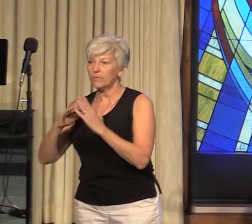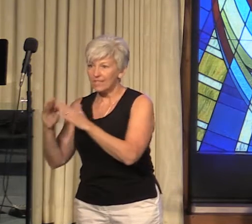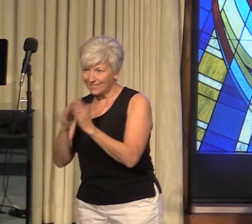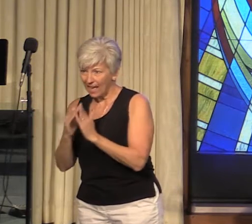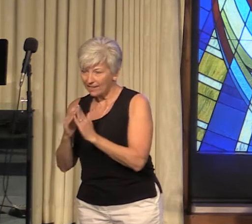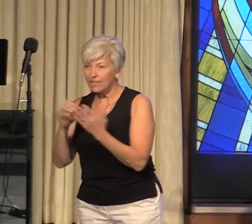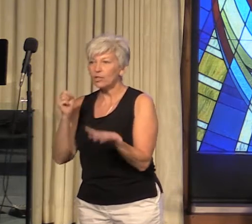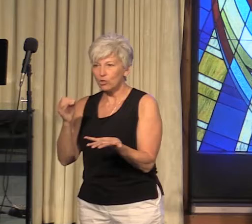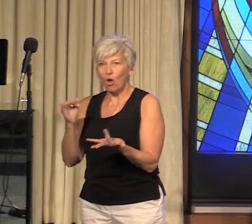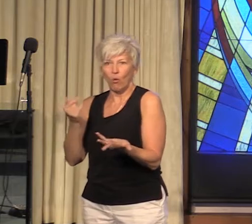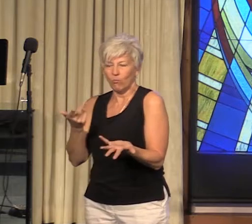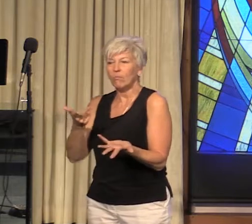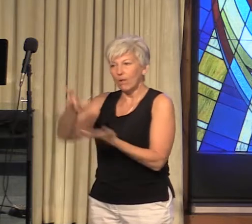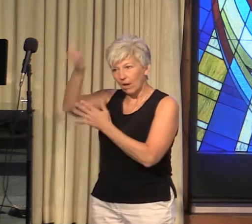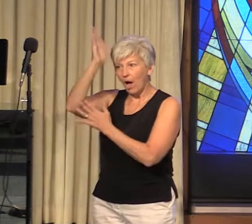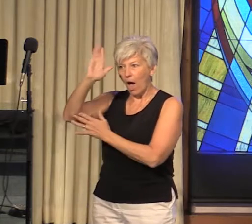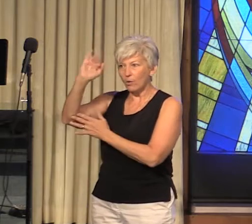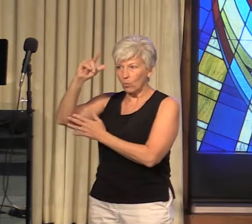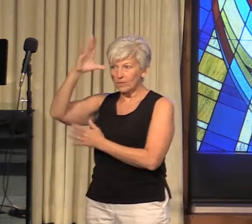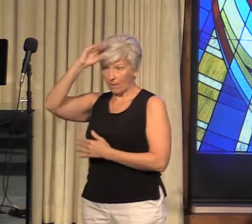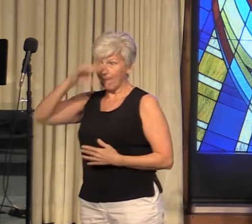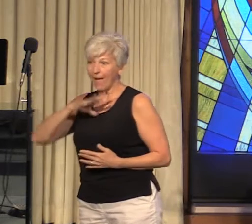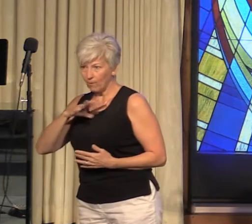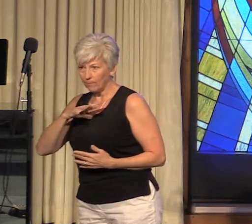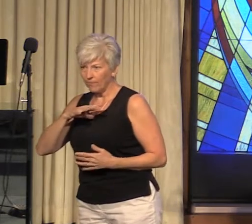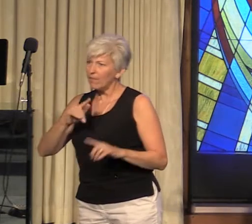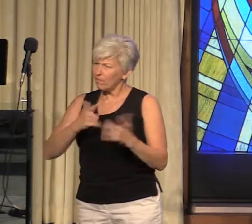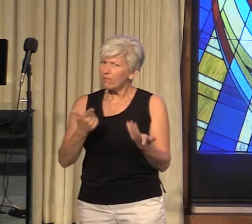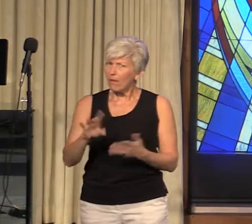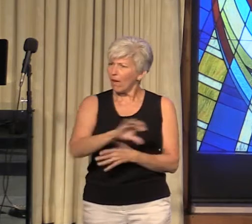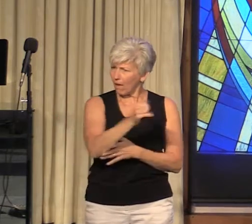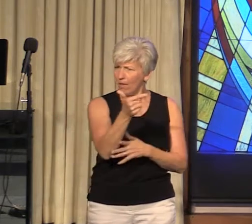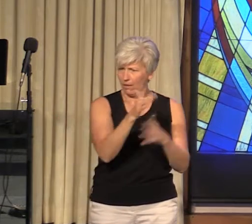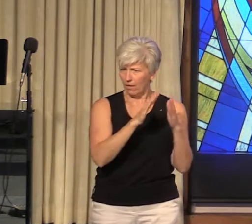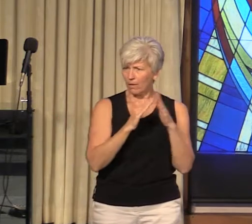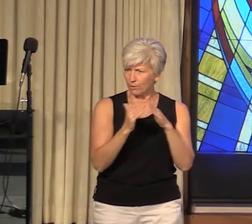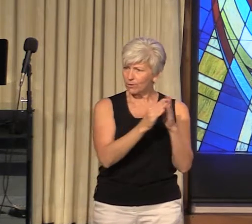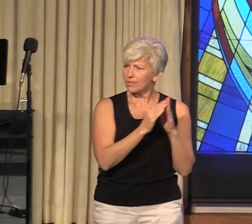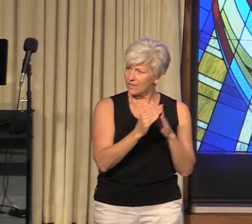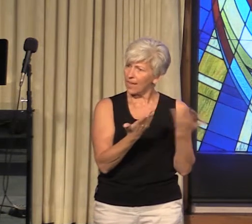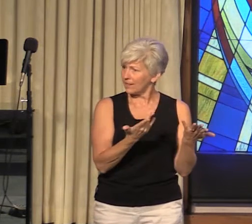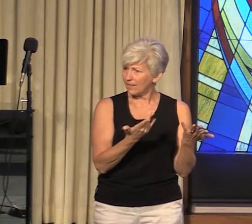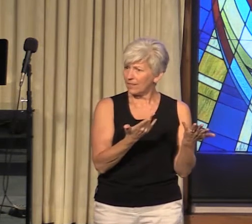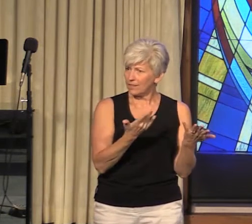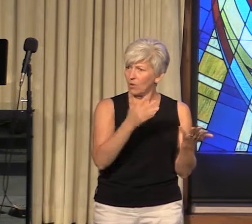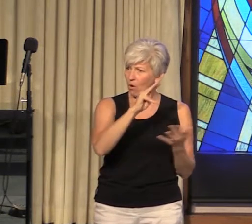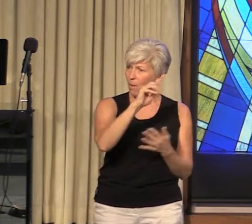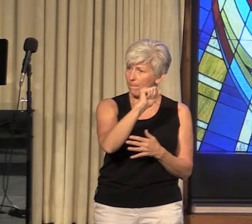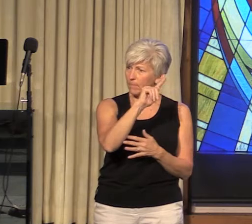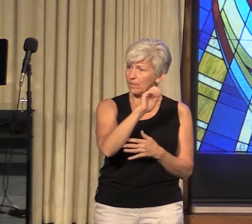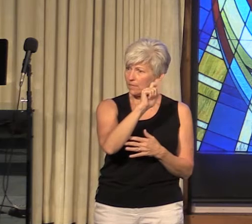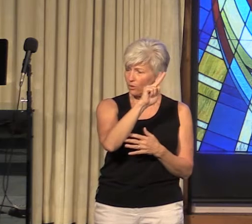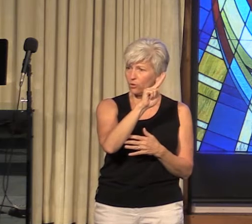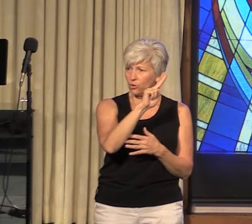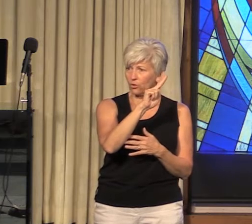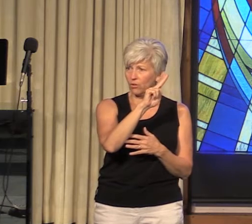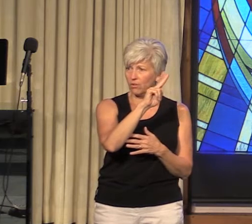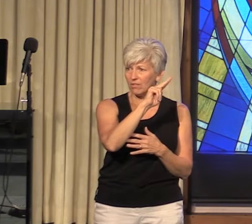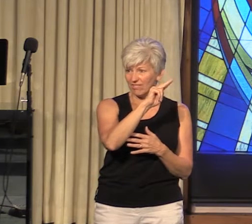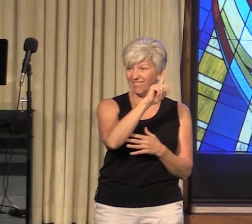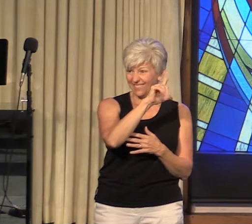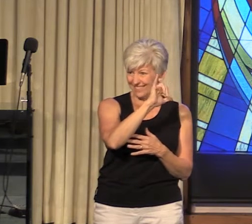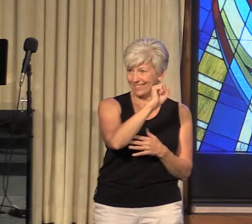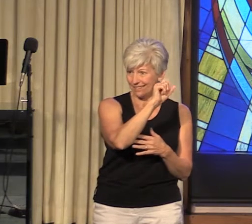But in unity, we think of God as being all things. There is nothing God is not, and that includes